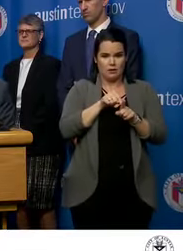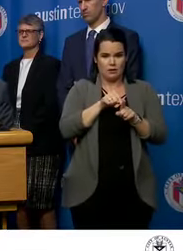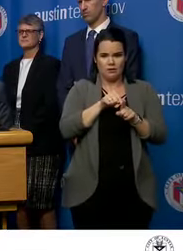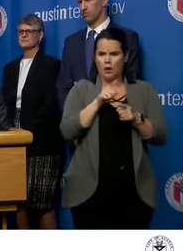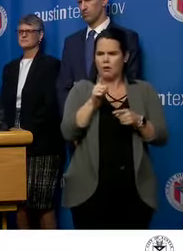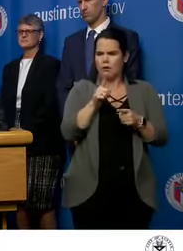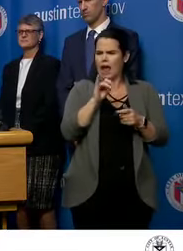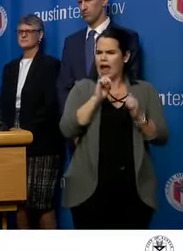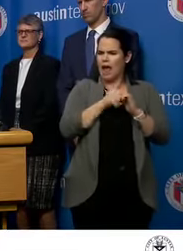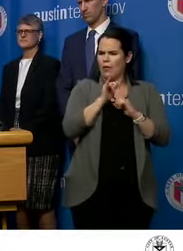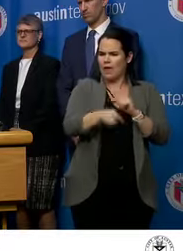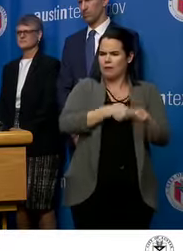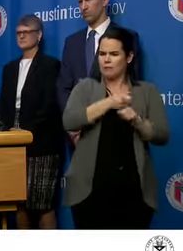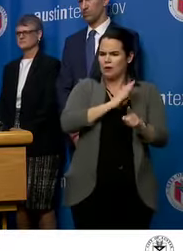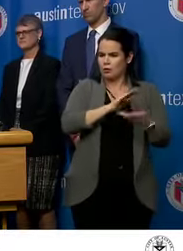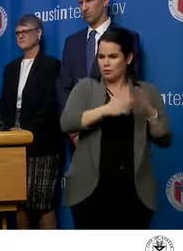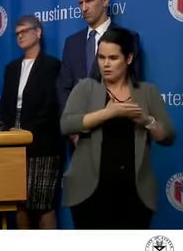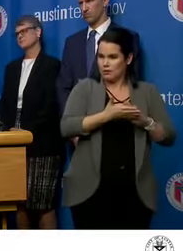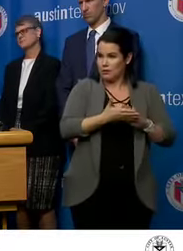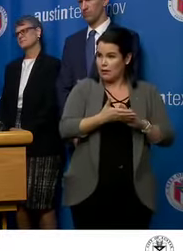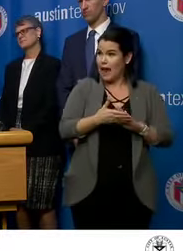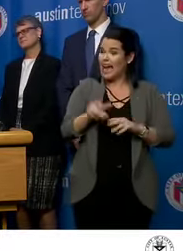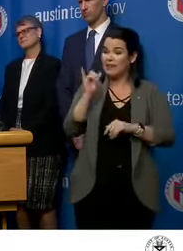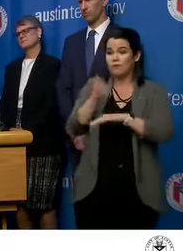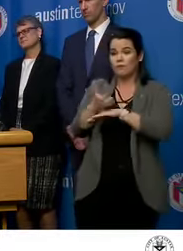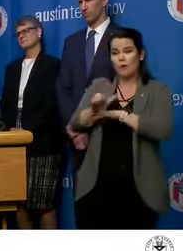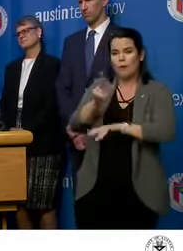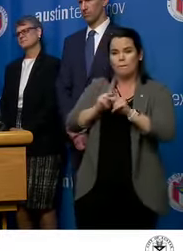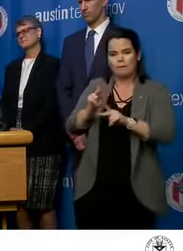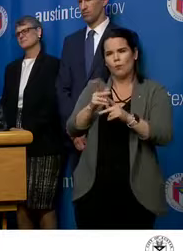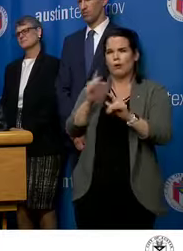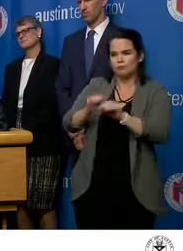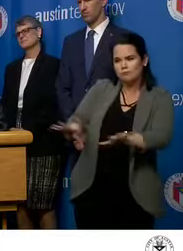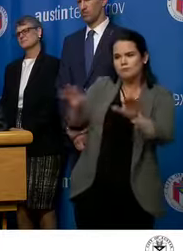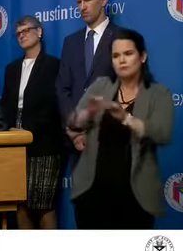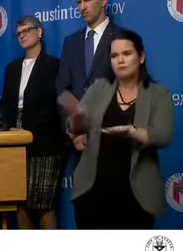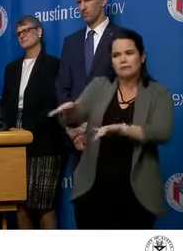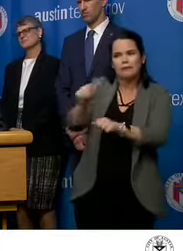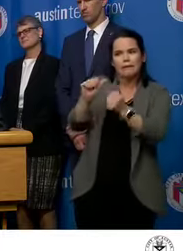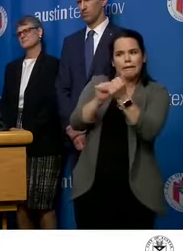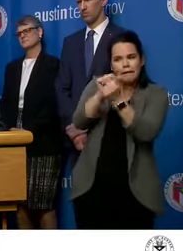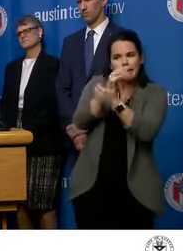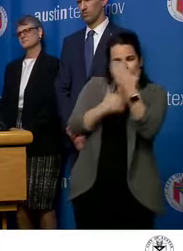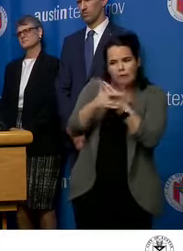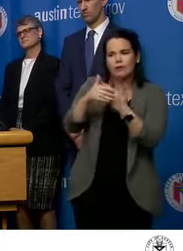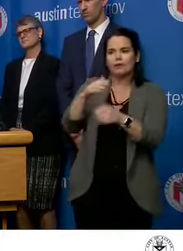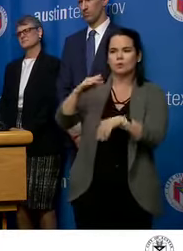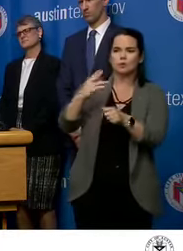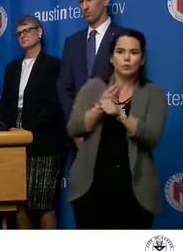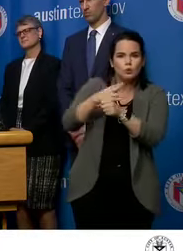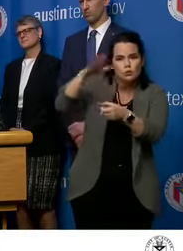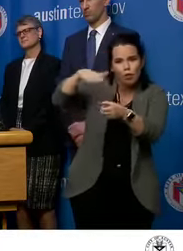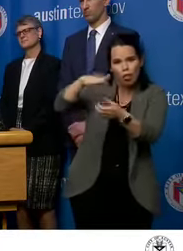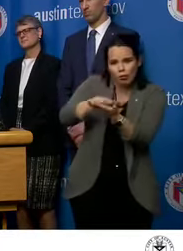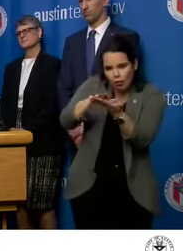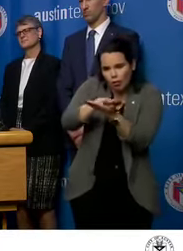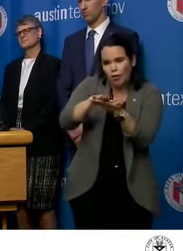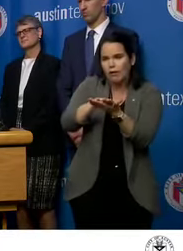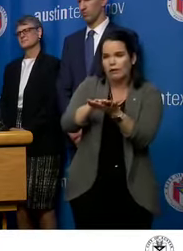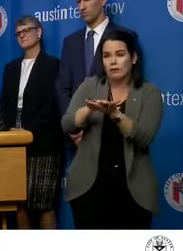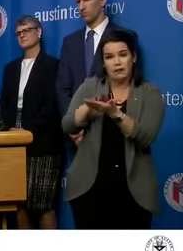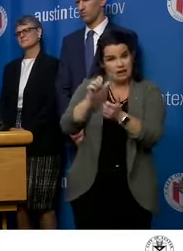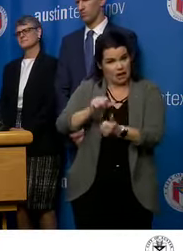by enforcing these hand hygiene messages, ensuring that hand sanitizer and hand washing is available, and